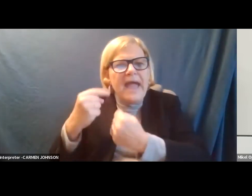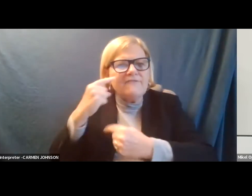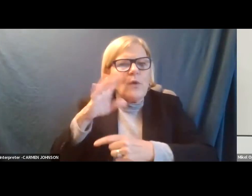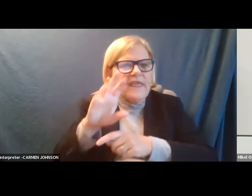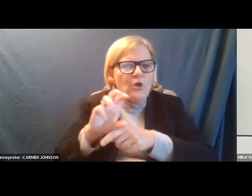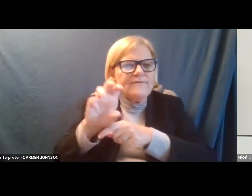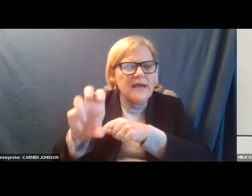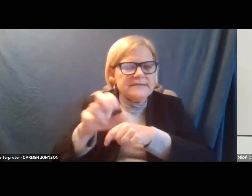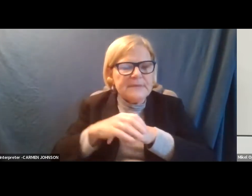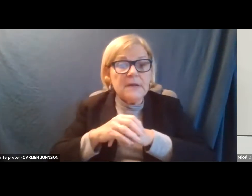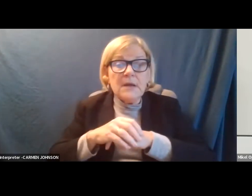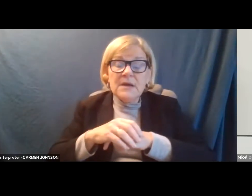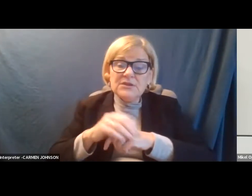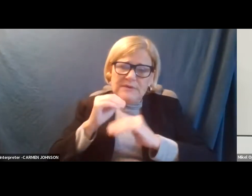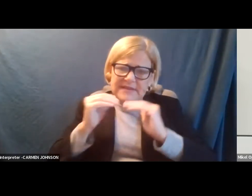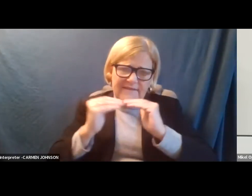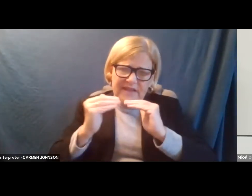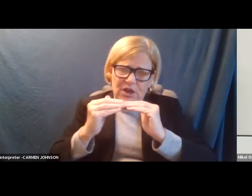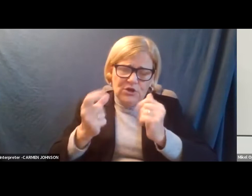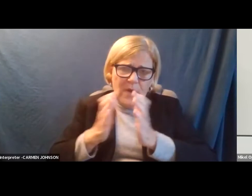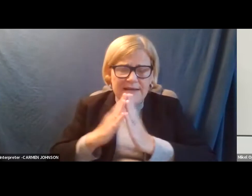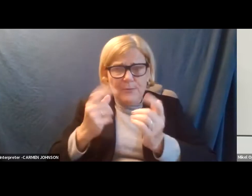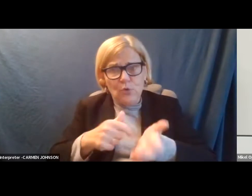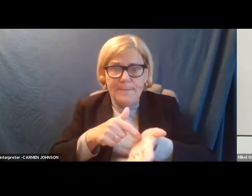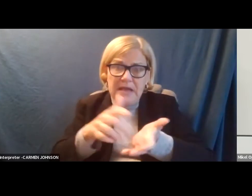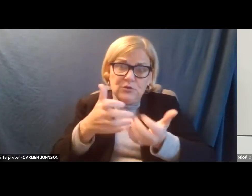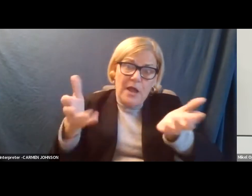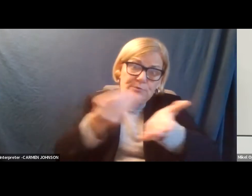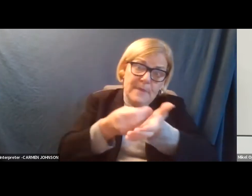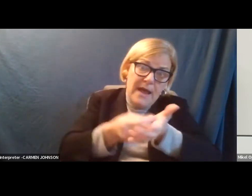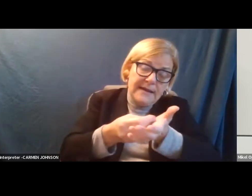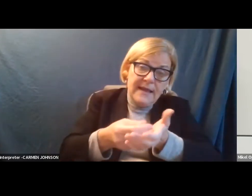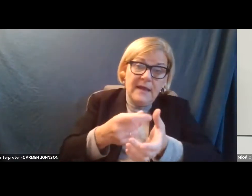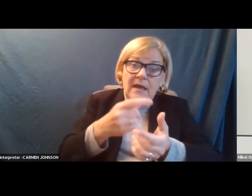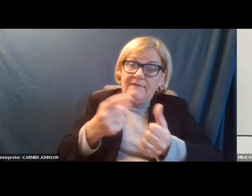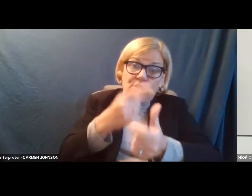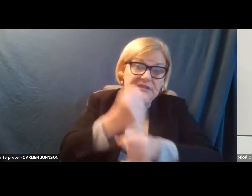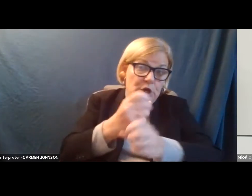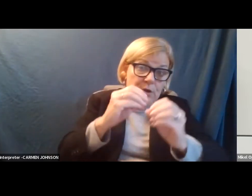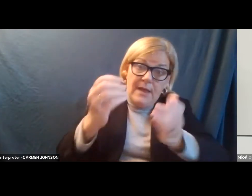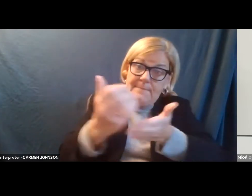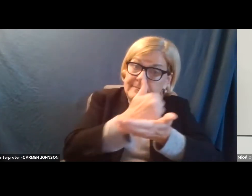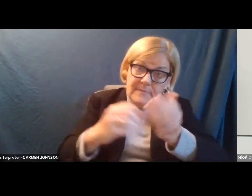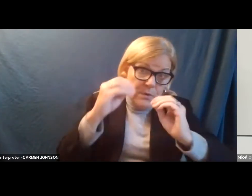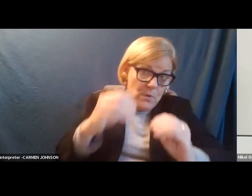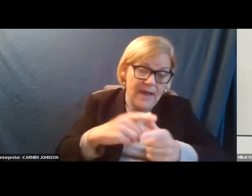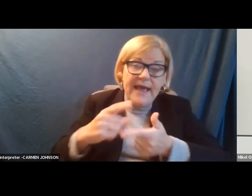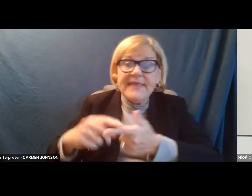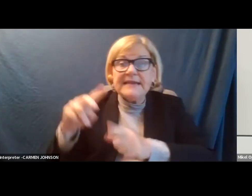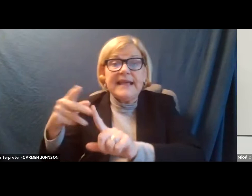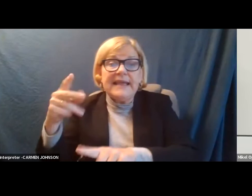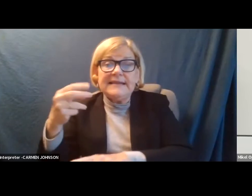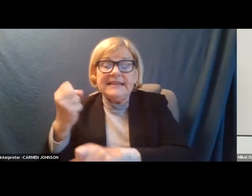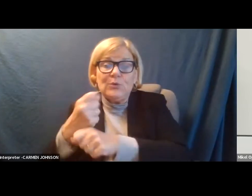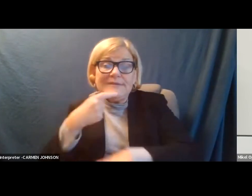investment. So it wouldn't be fair to have somebody pay so much money that they make no money the first year. And then the second year, we say goodbye. Thanks